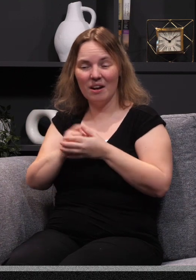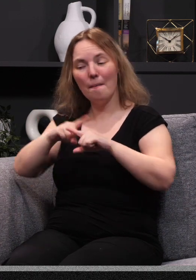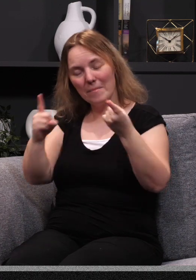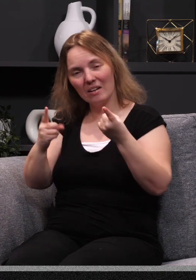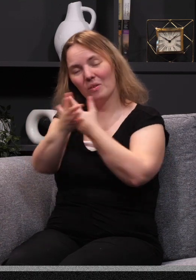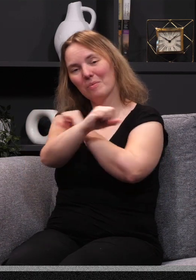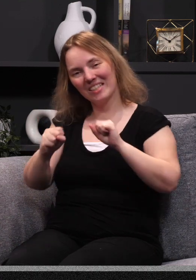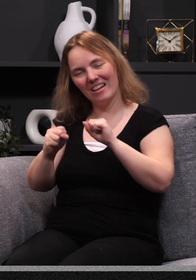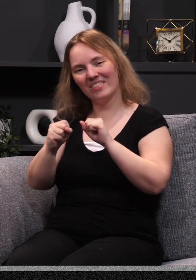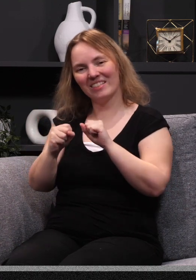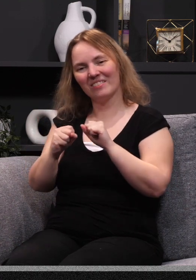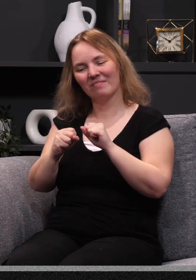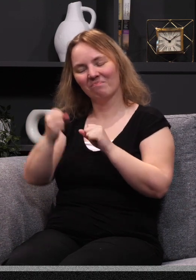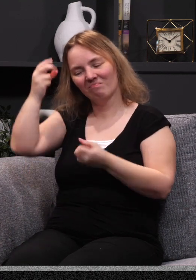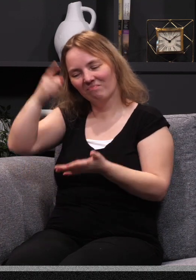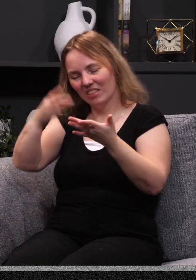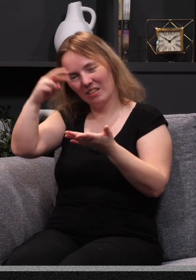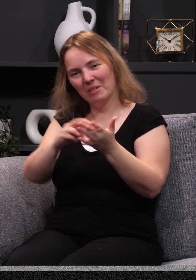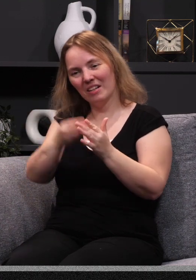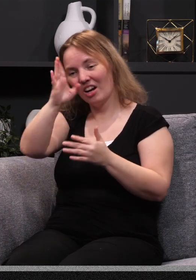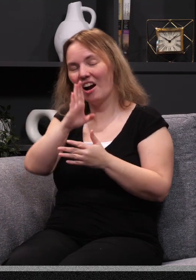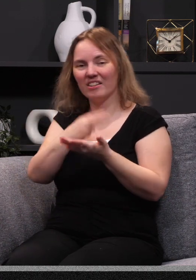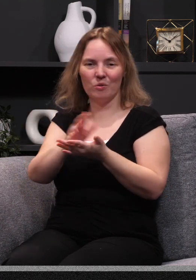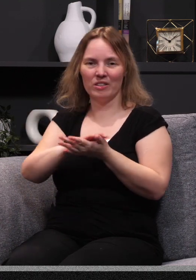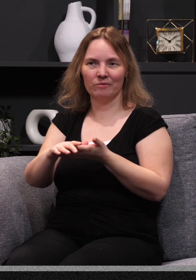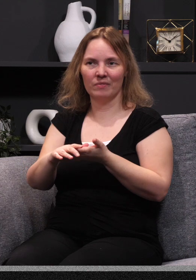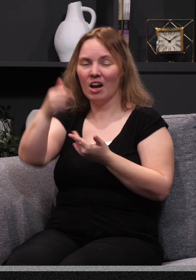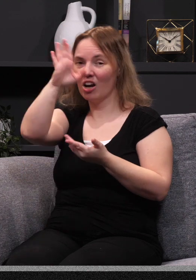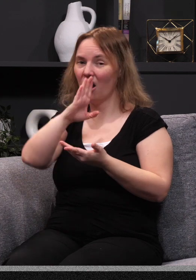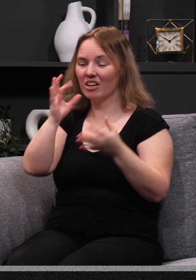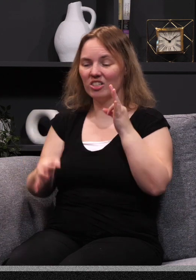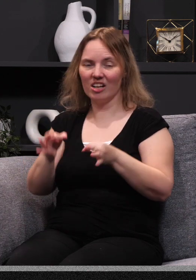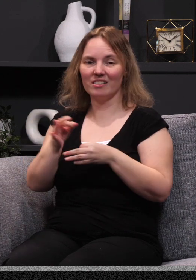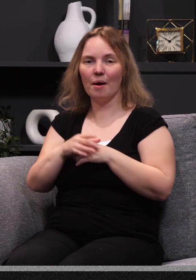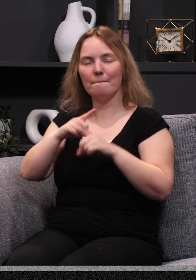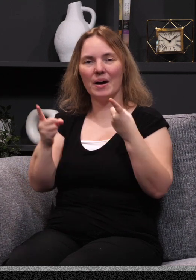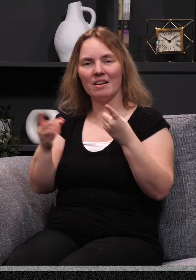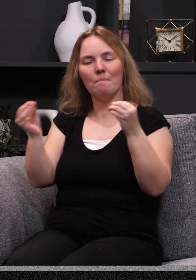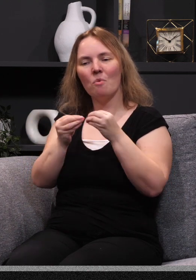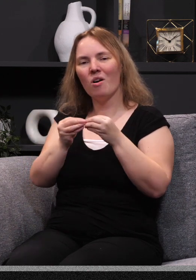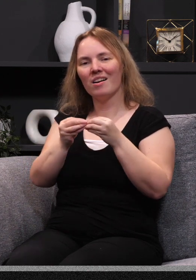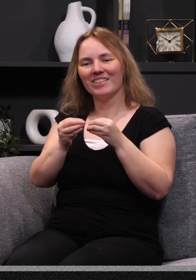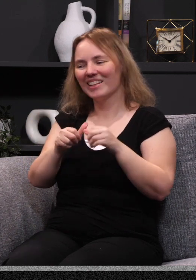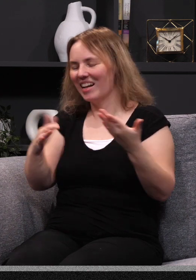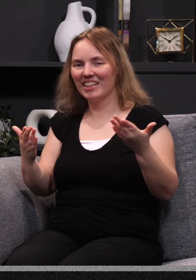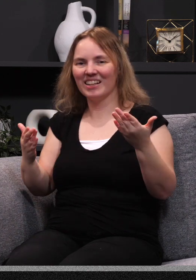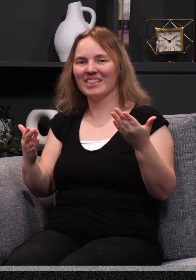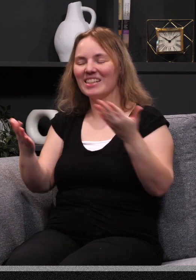we deserve it. What does that mean? To me, what that means is God is holy. God is just. But more than